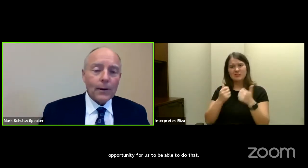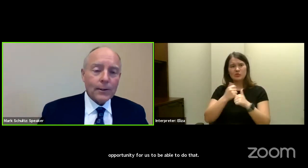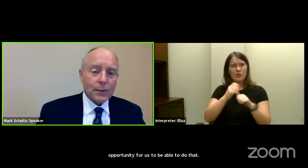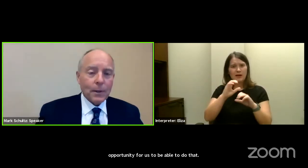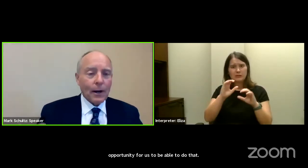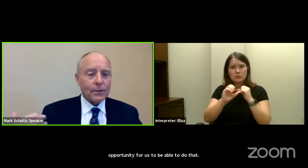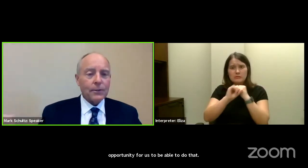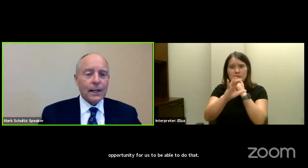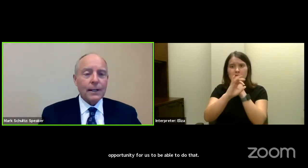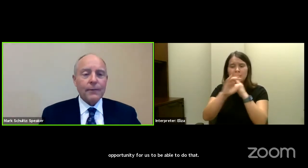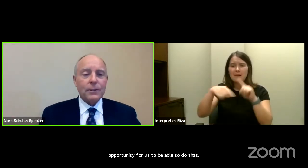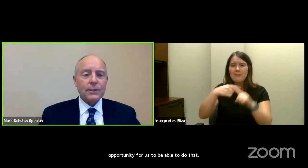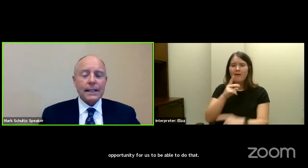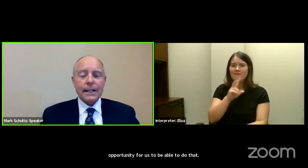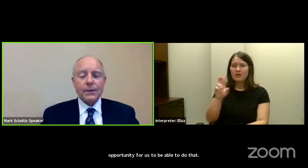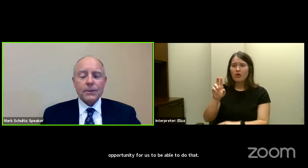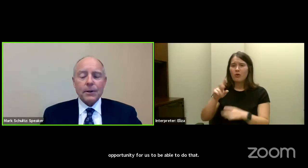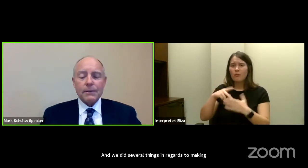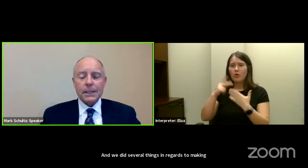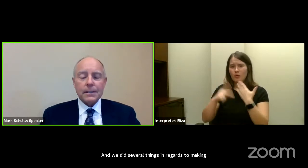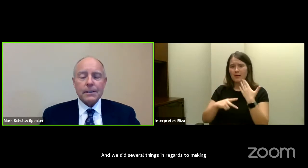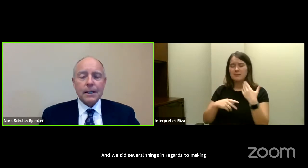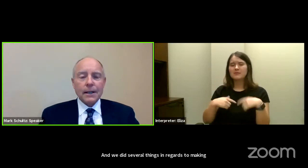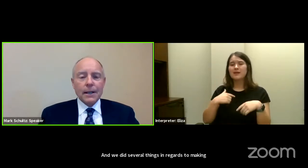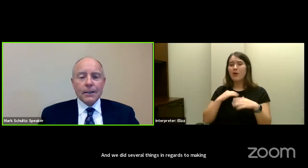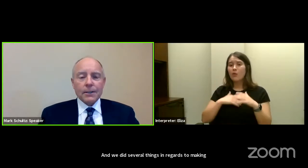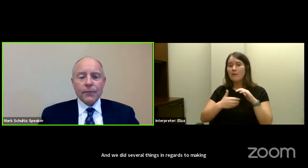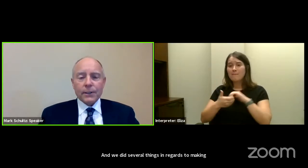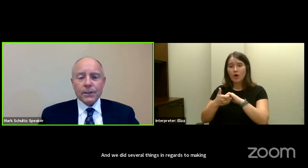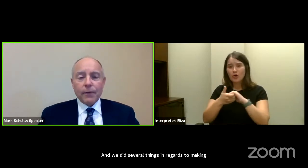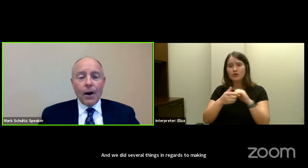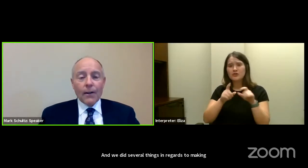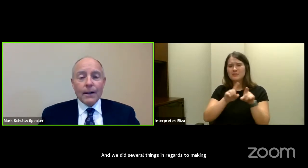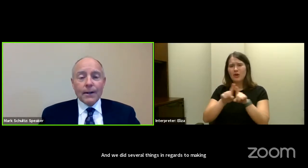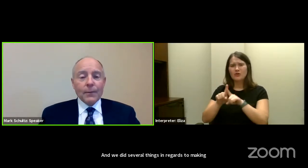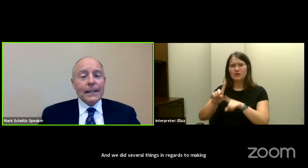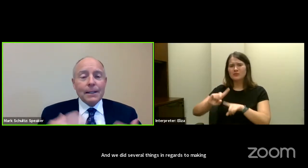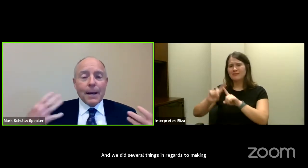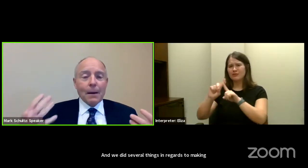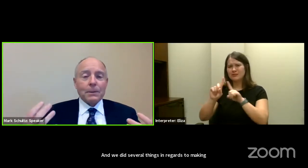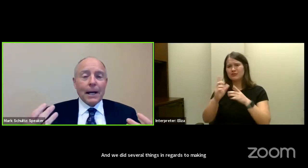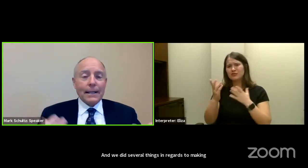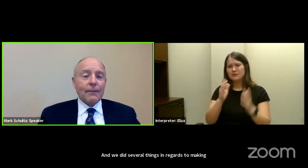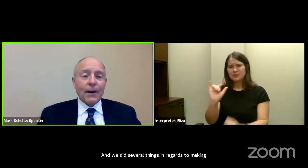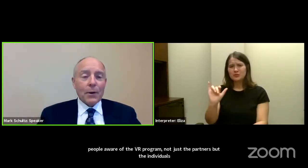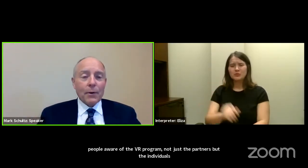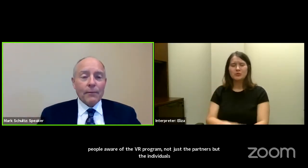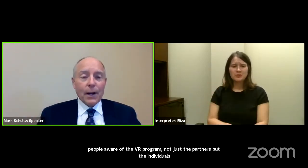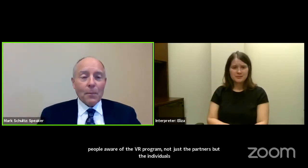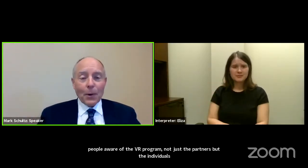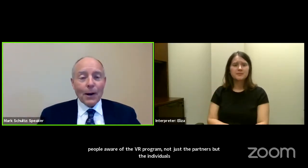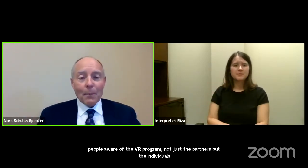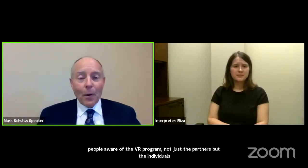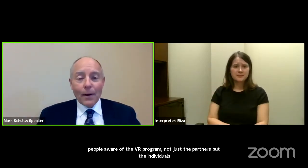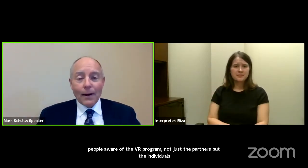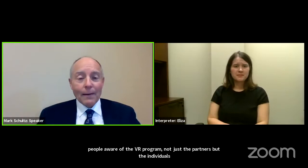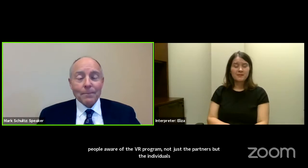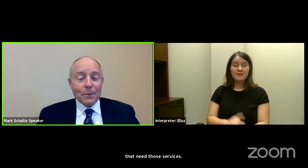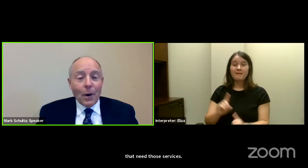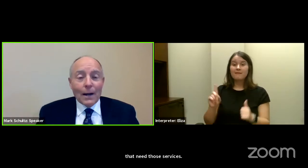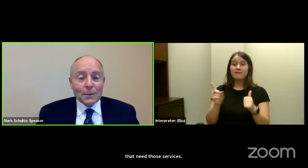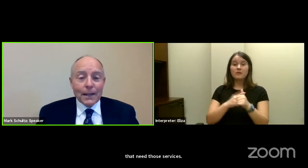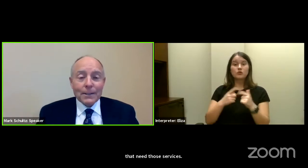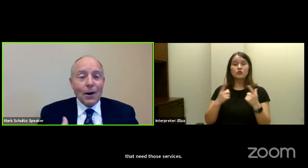our partners, but also the individuals that need those services. So first of all, we need to be able to identify who a VR program